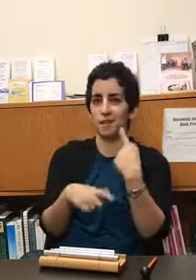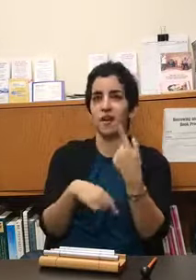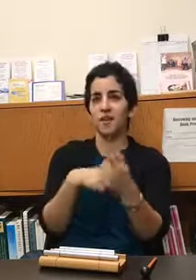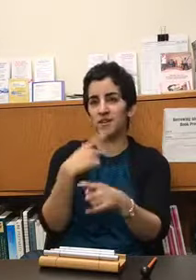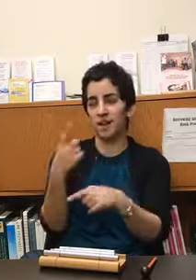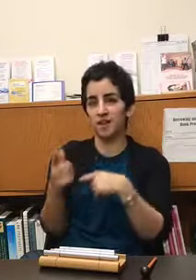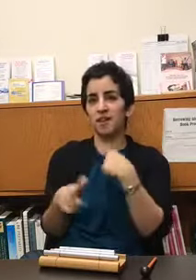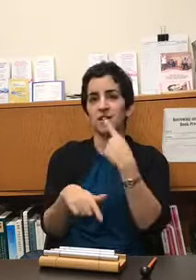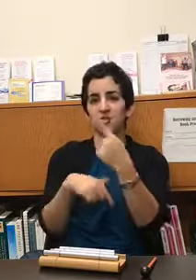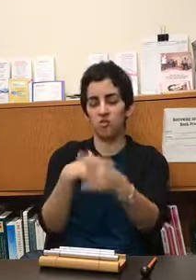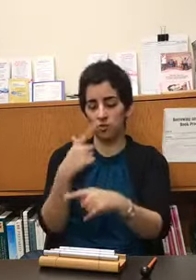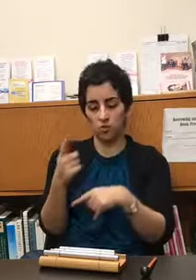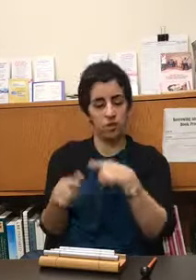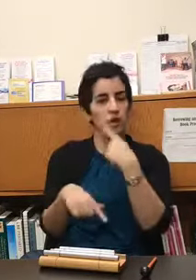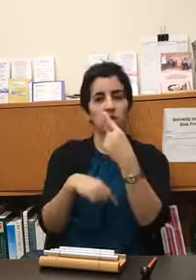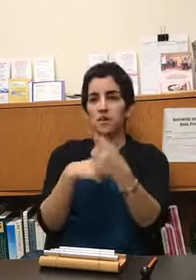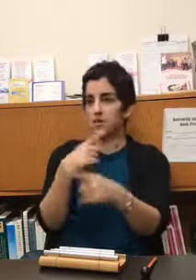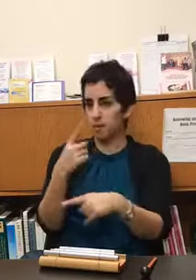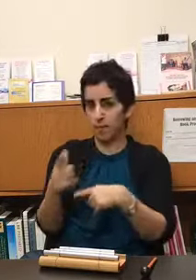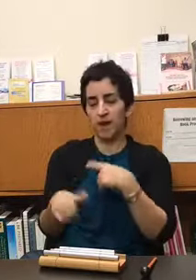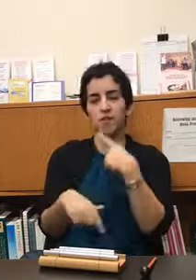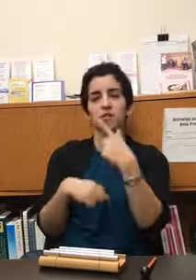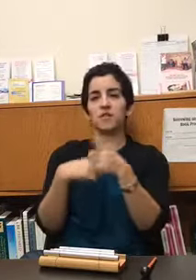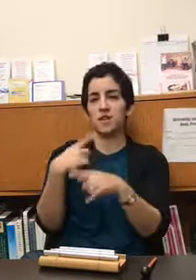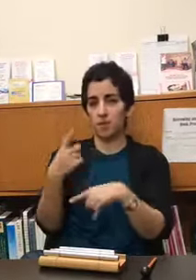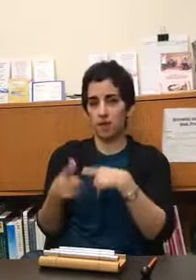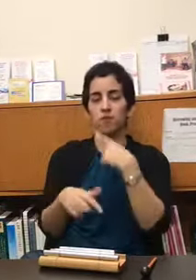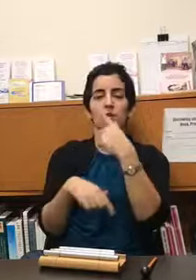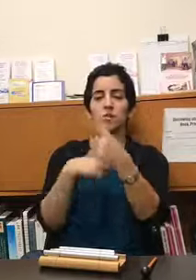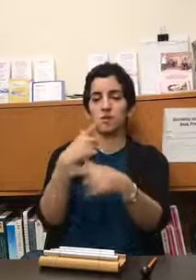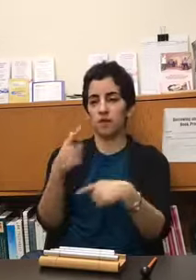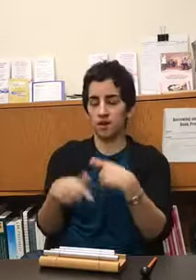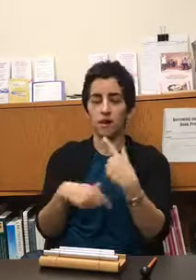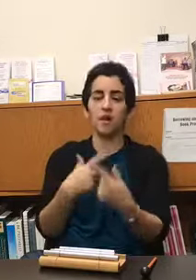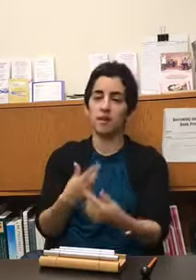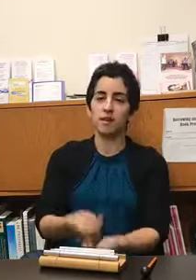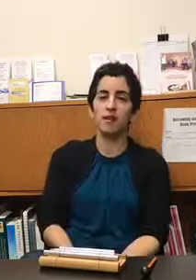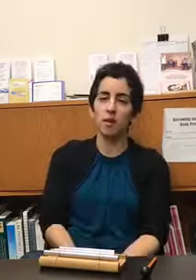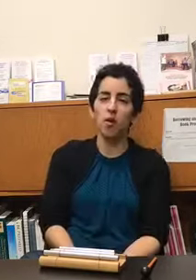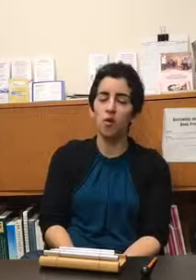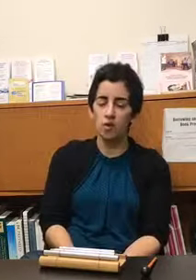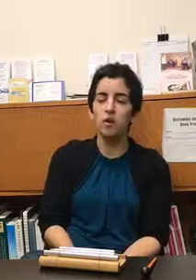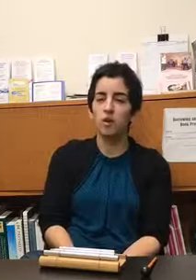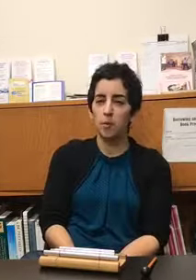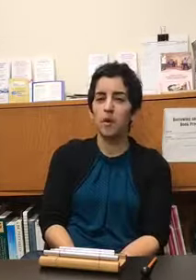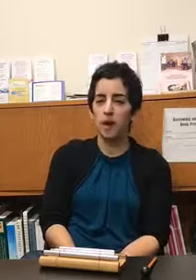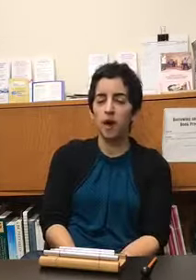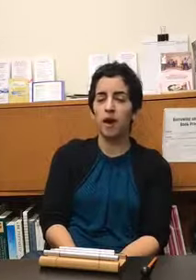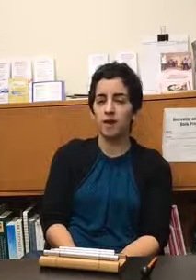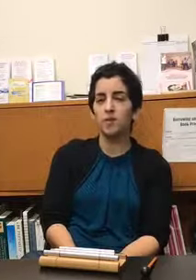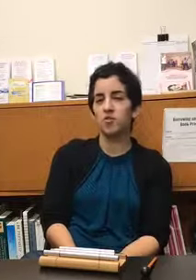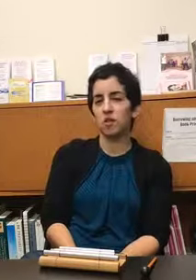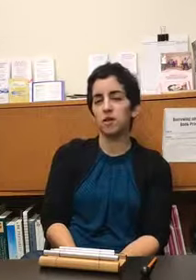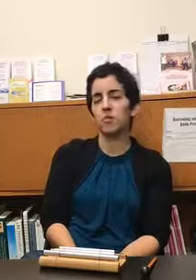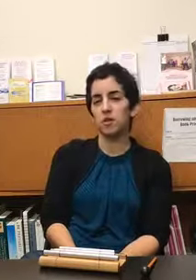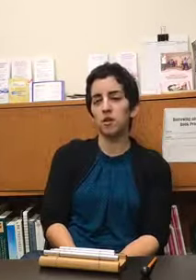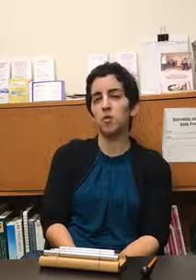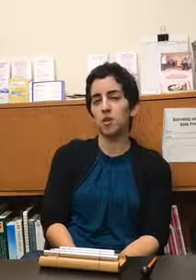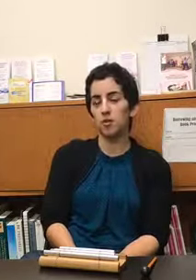right anxiety leads to same patterns same behaviors kind of that that cycle but yeah i specialize really in working with